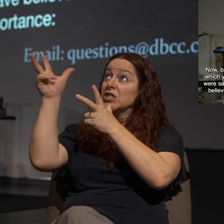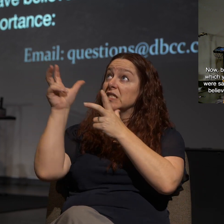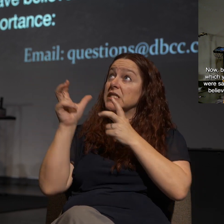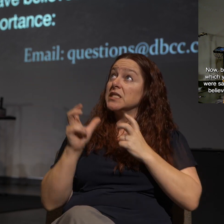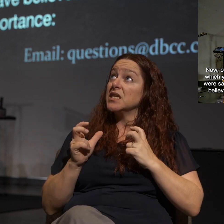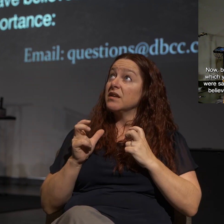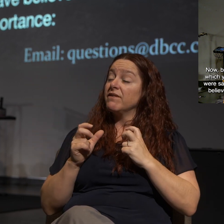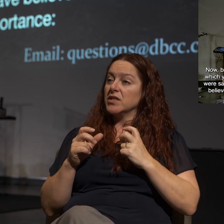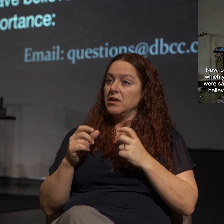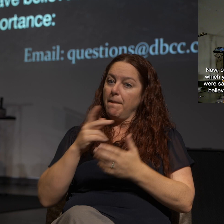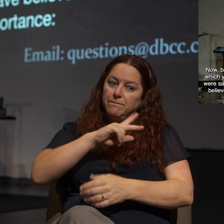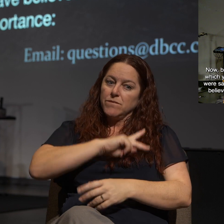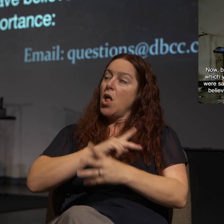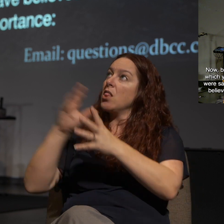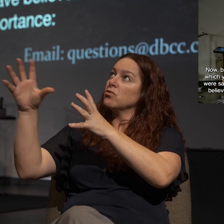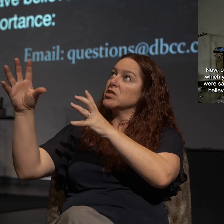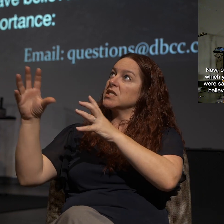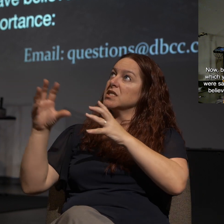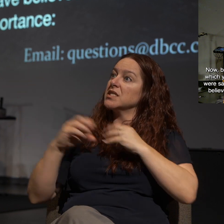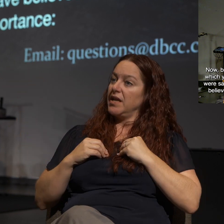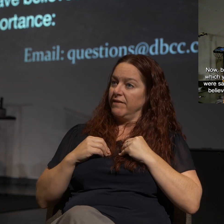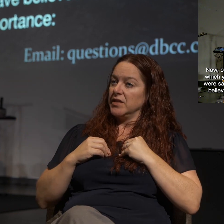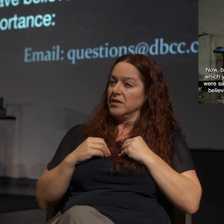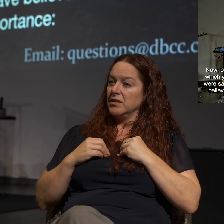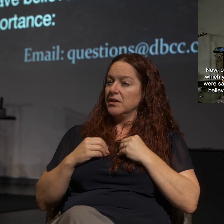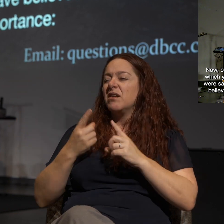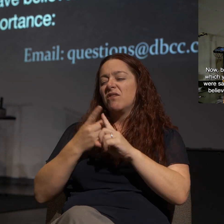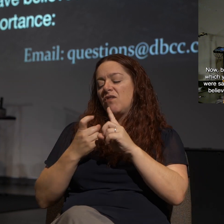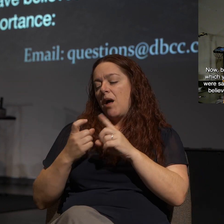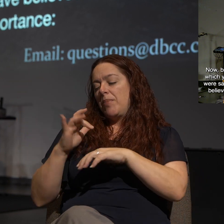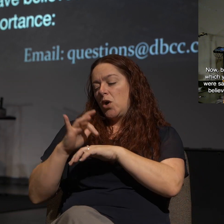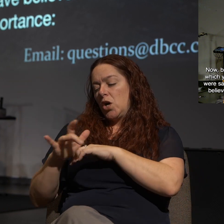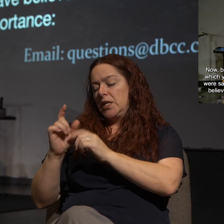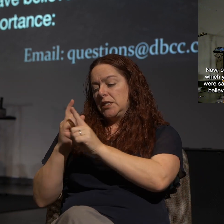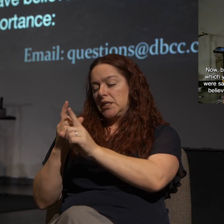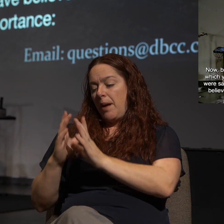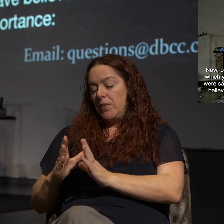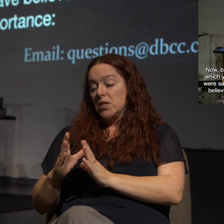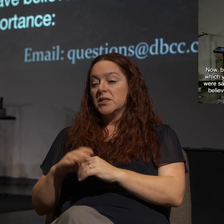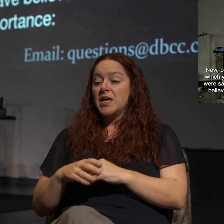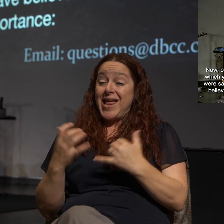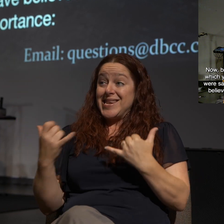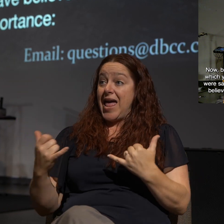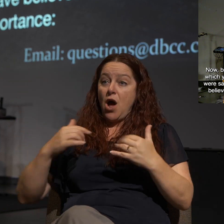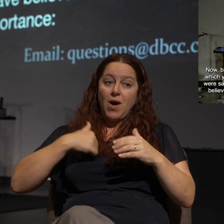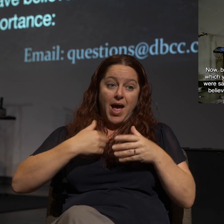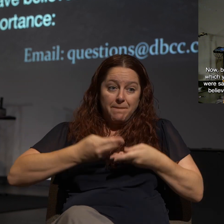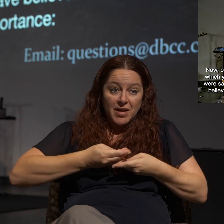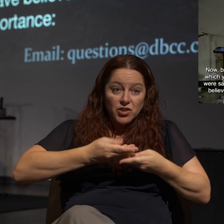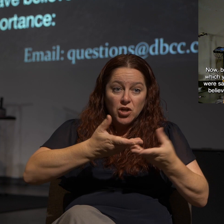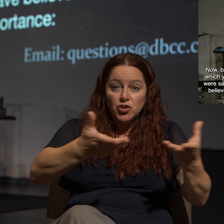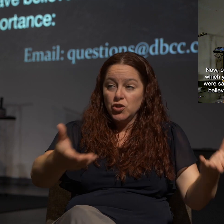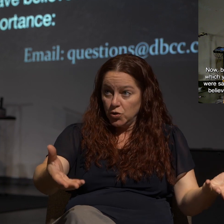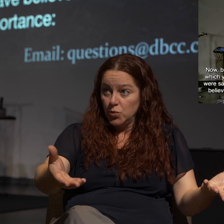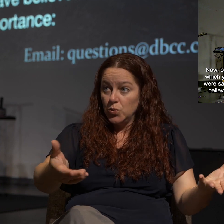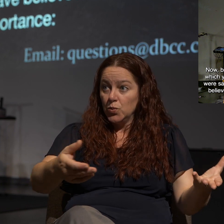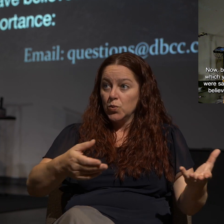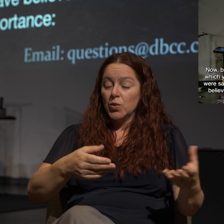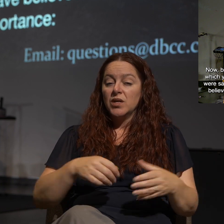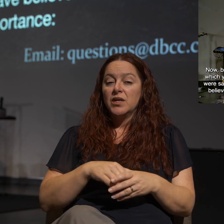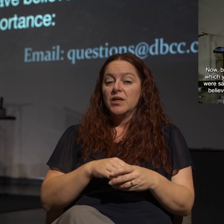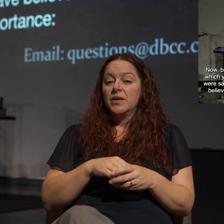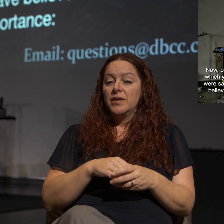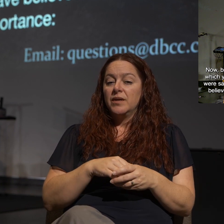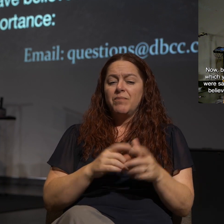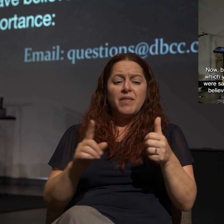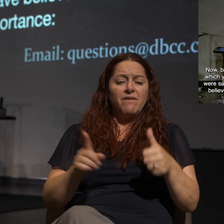Paul received this, most likely from those early disciples. I now pass on to you as of first